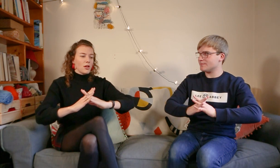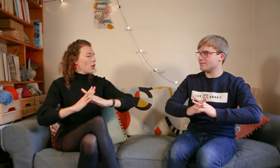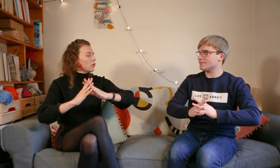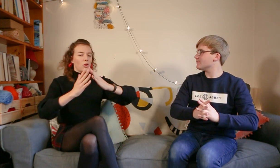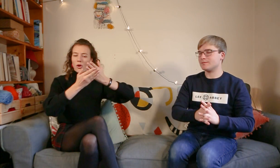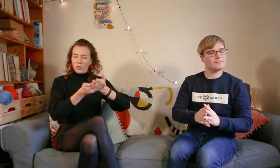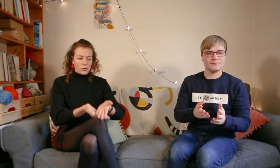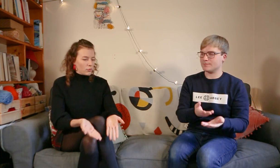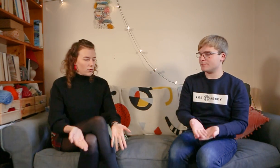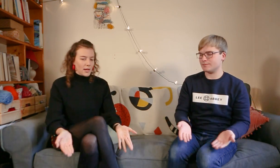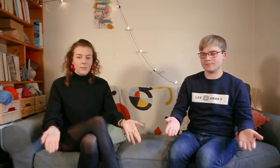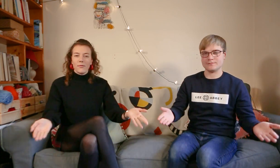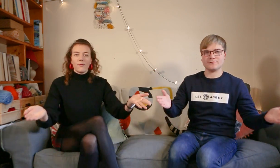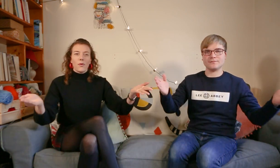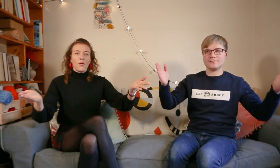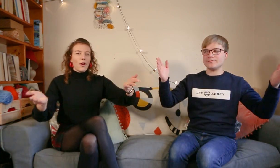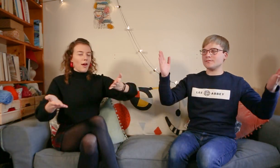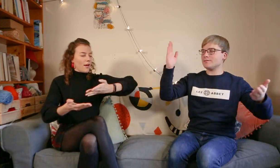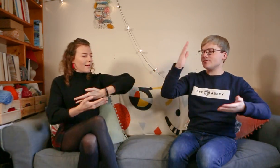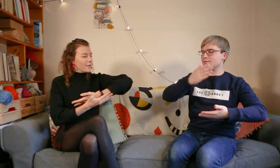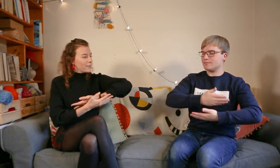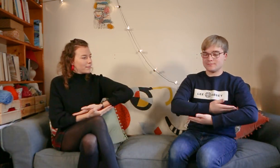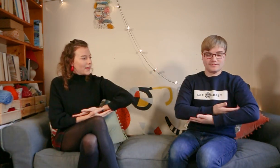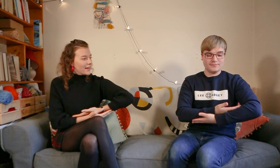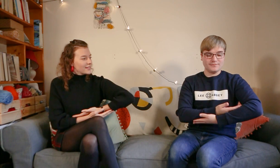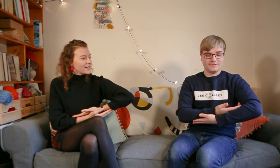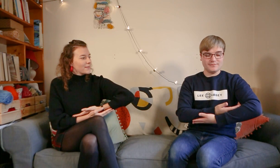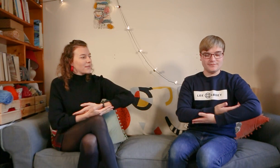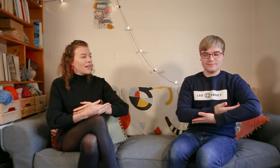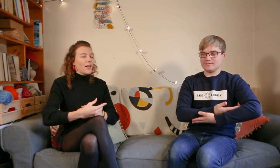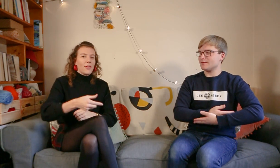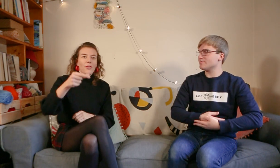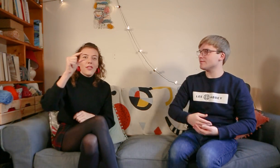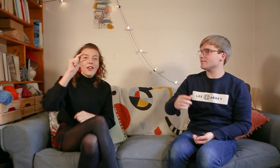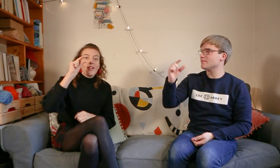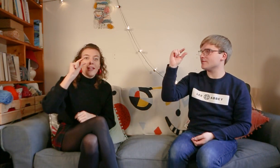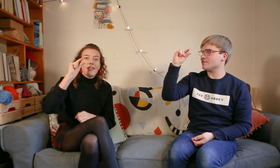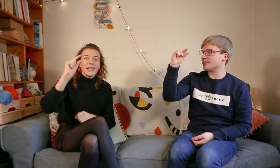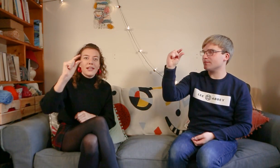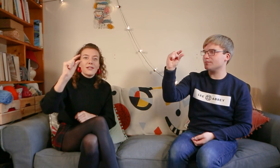No crib for a bed. The little